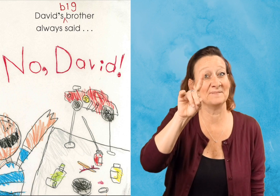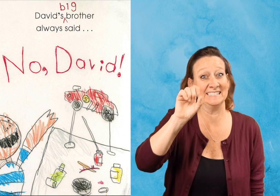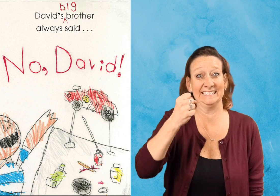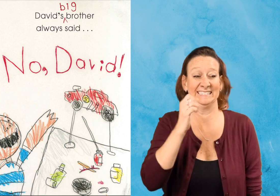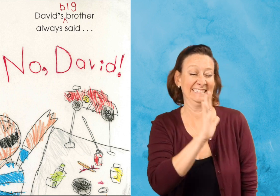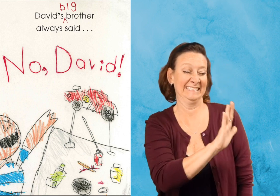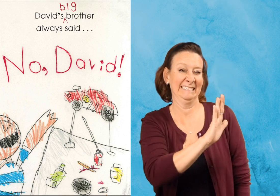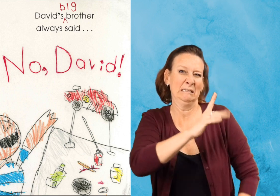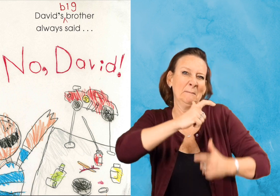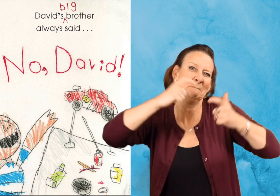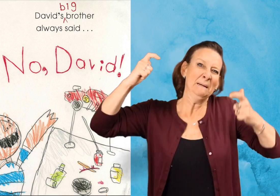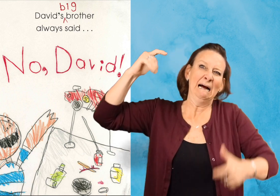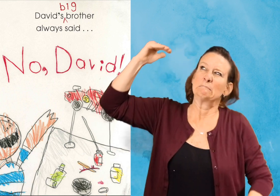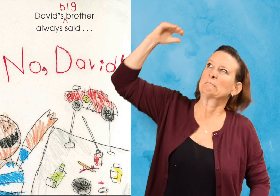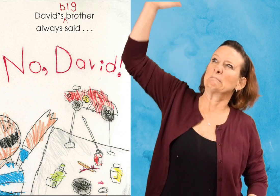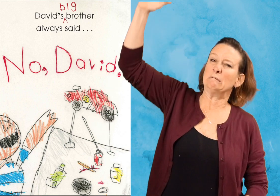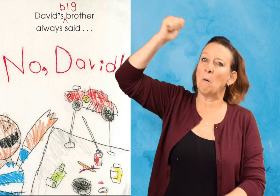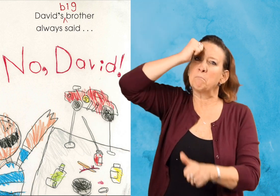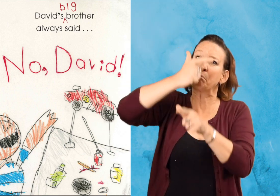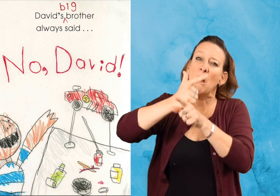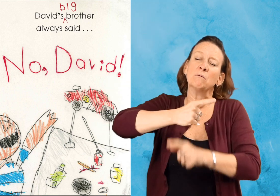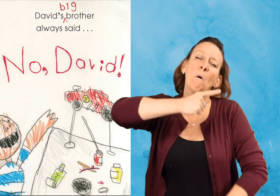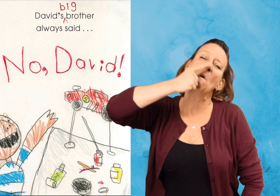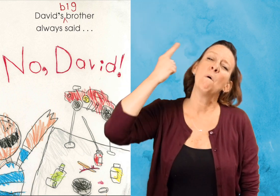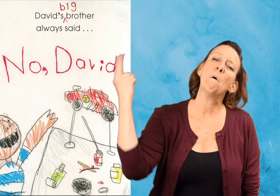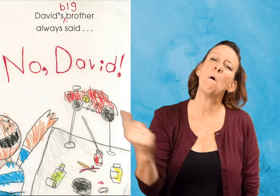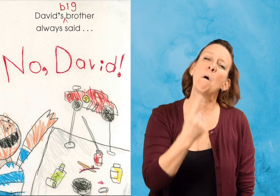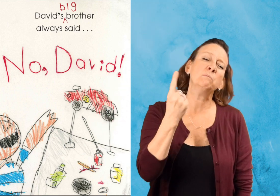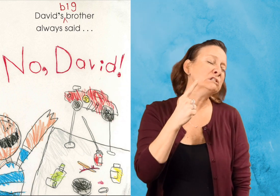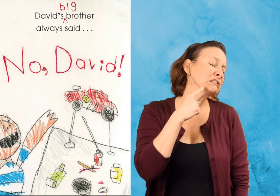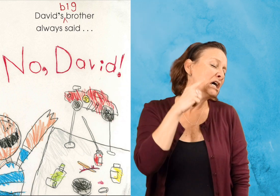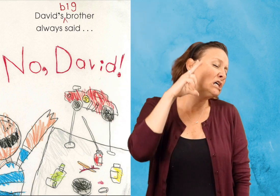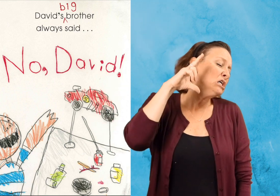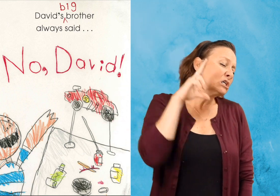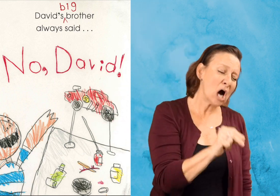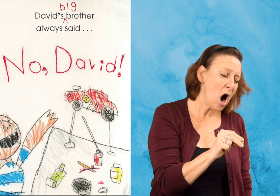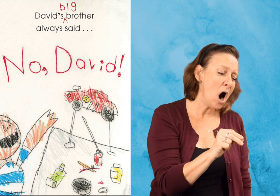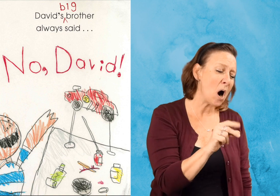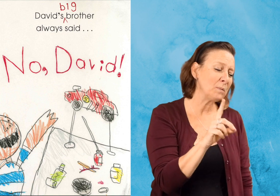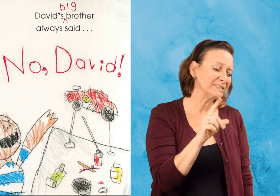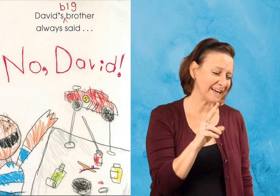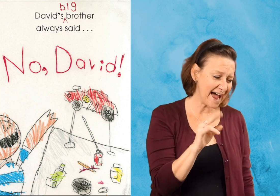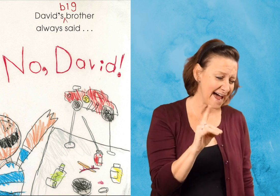David's big brother always said, no, David.